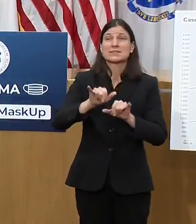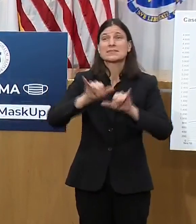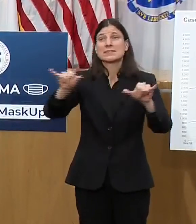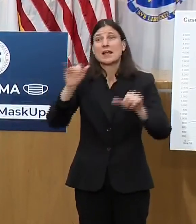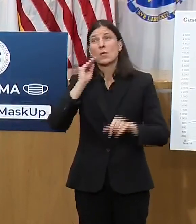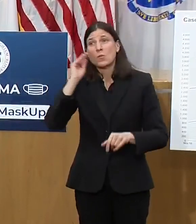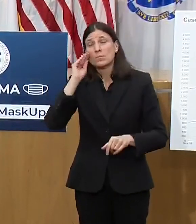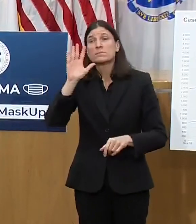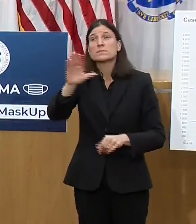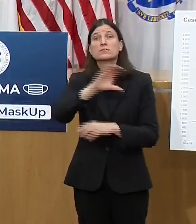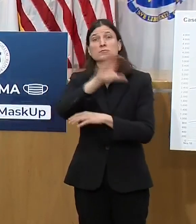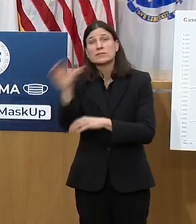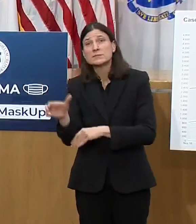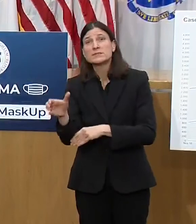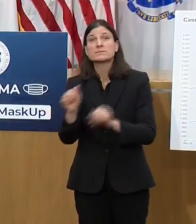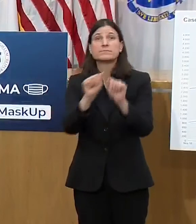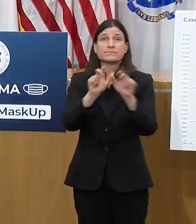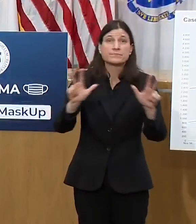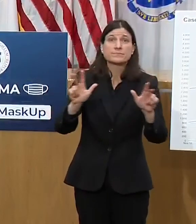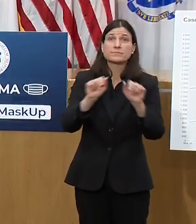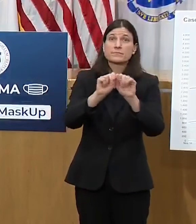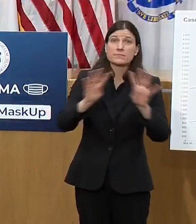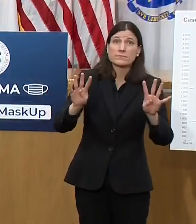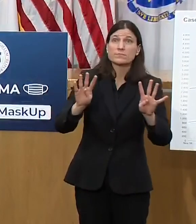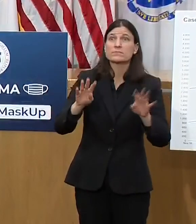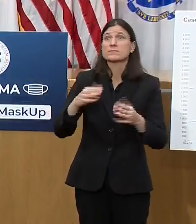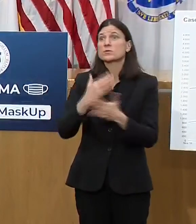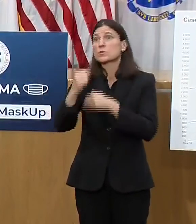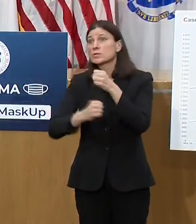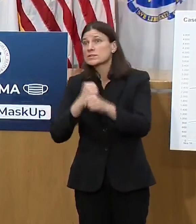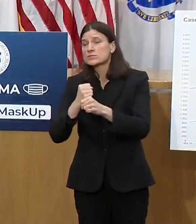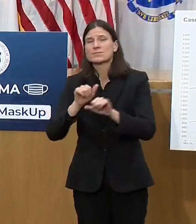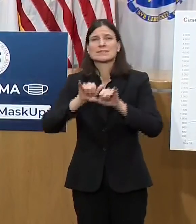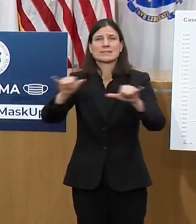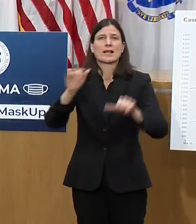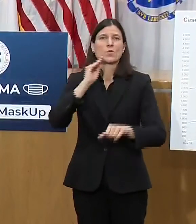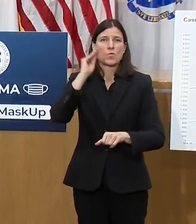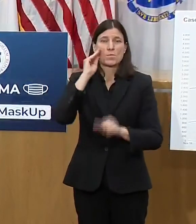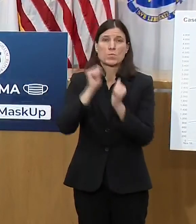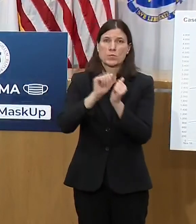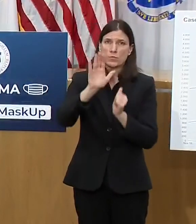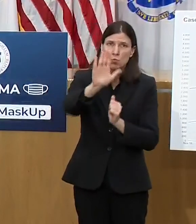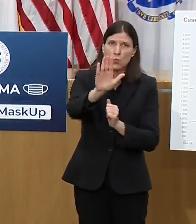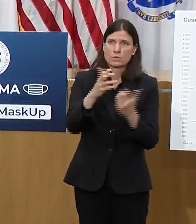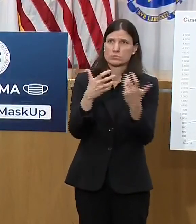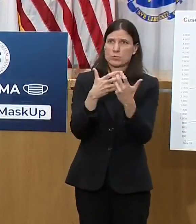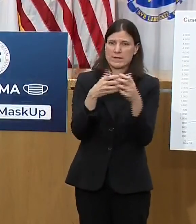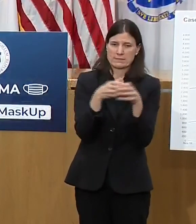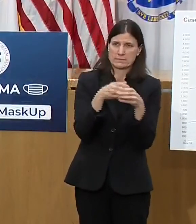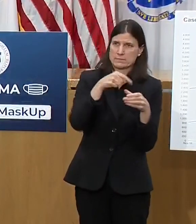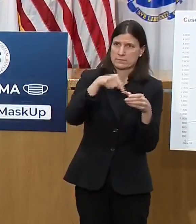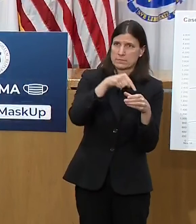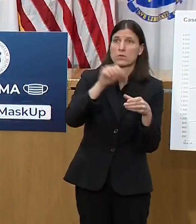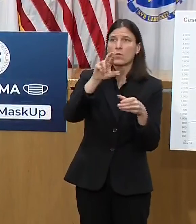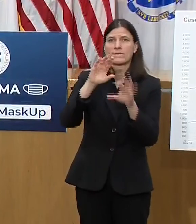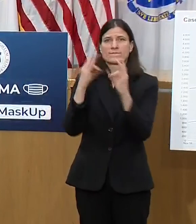this year, it will help everybody work their way through the beginning of next year.